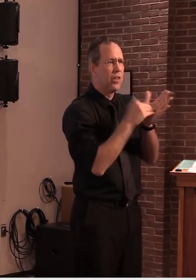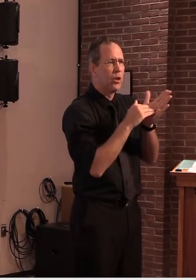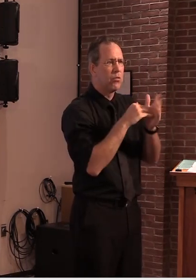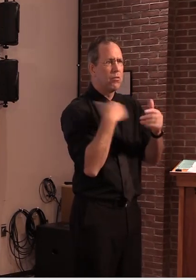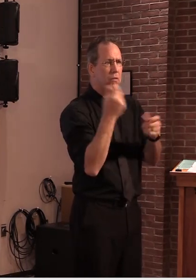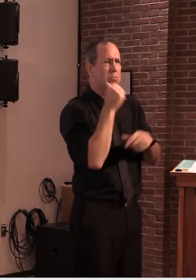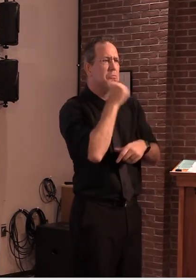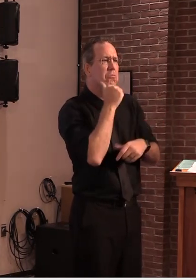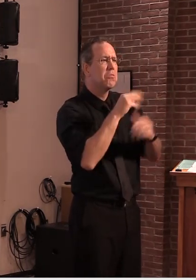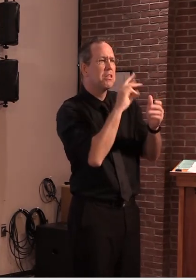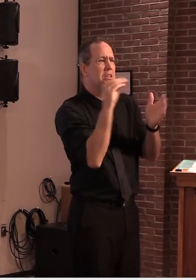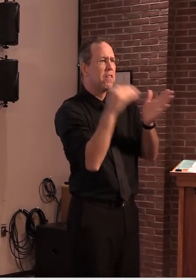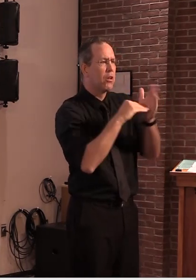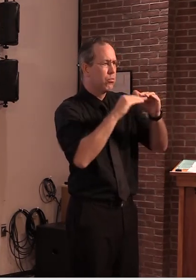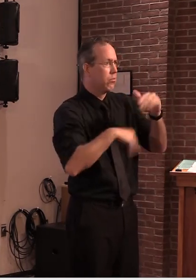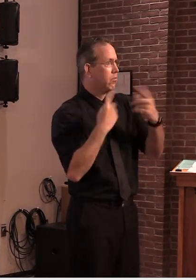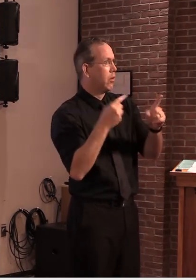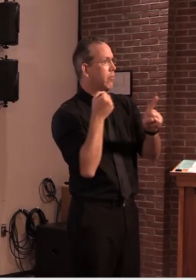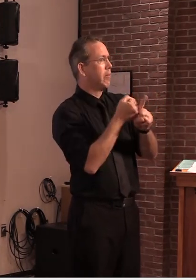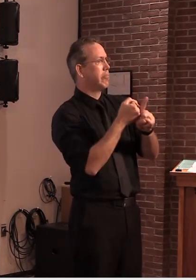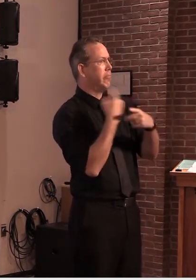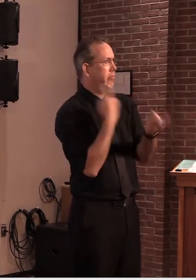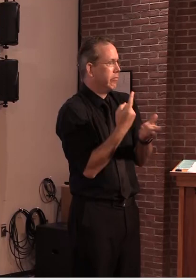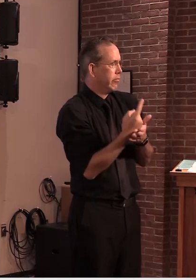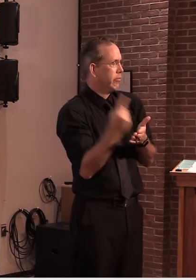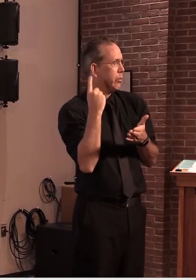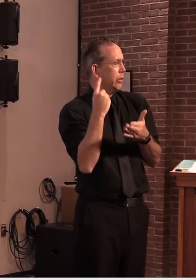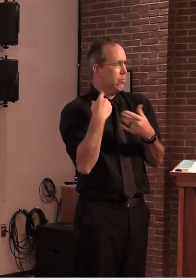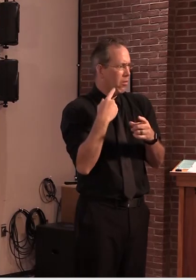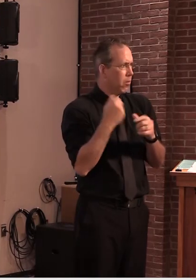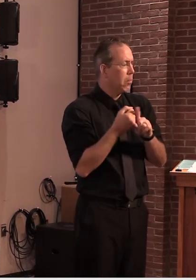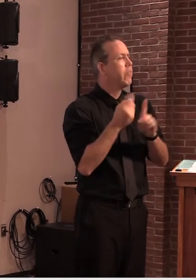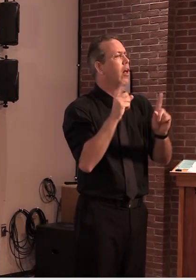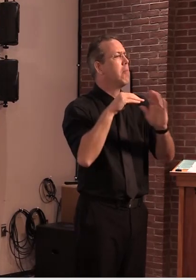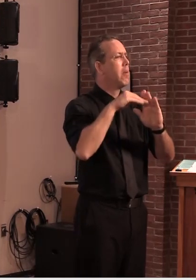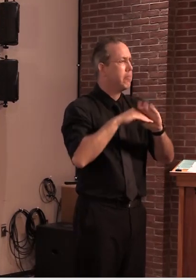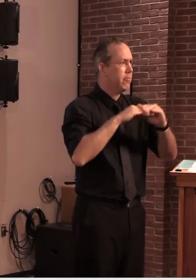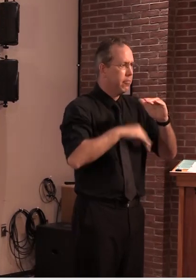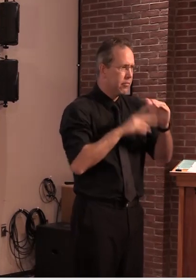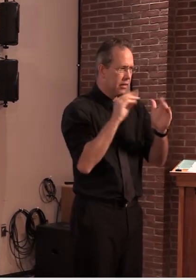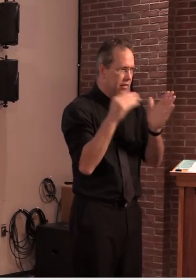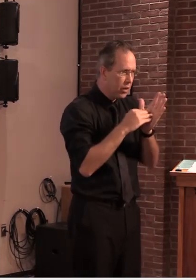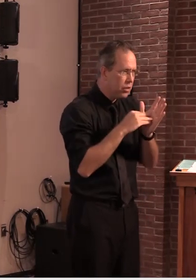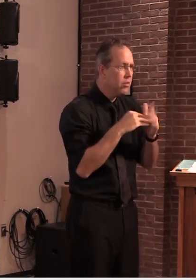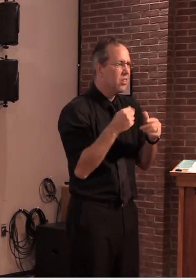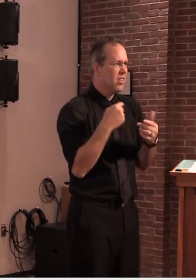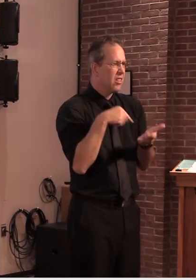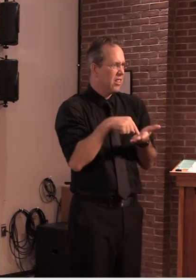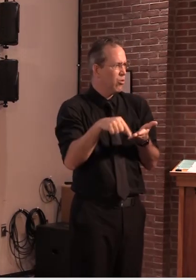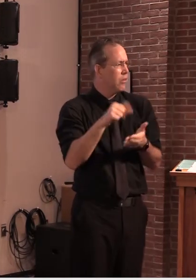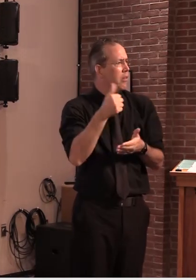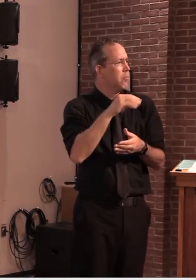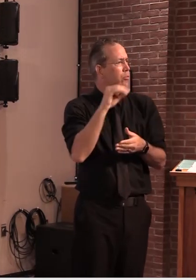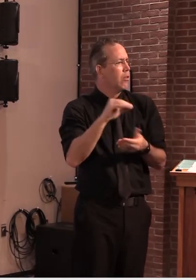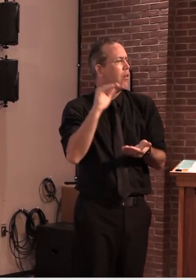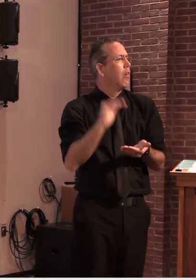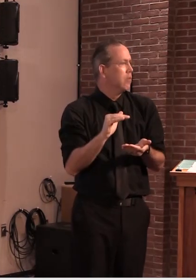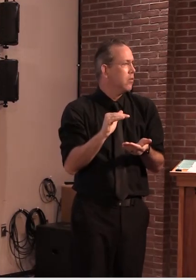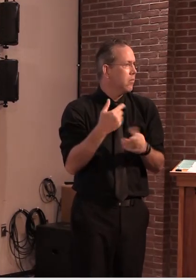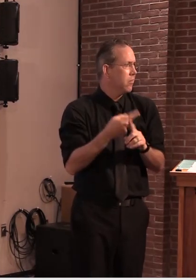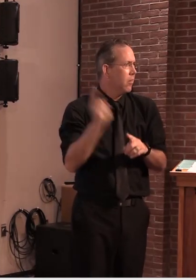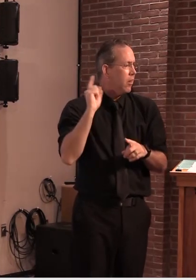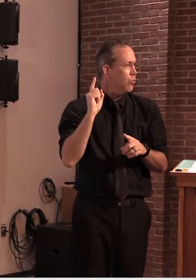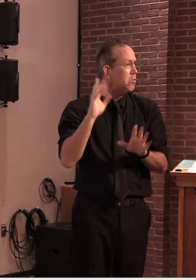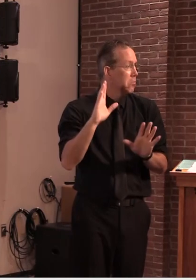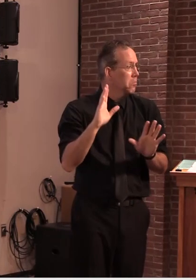and with new cases down 10% this week compared to last. We are also seeing a reduction across the country in individuals requiring